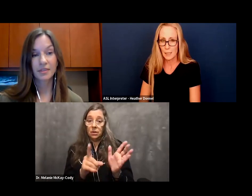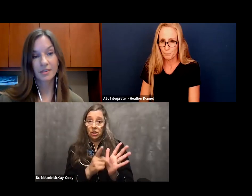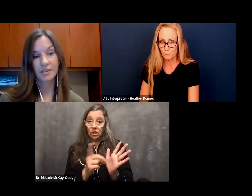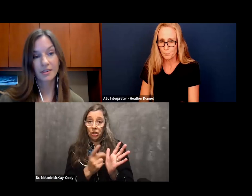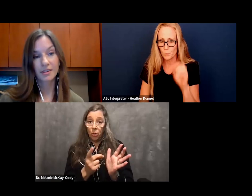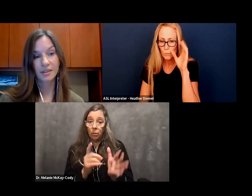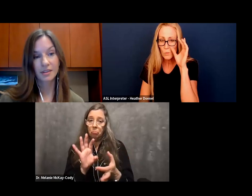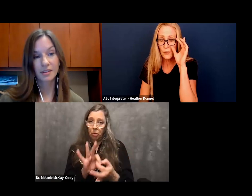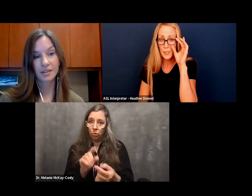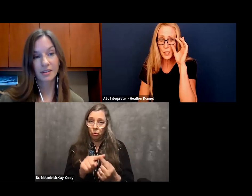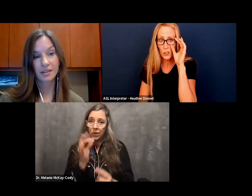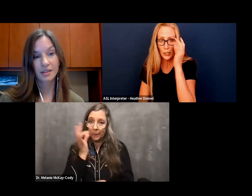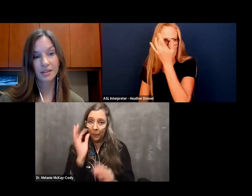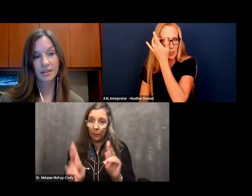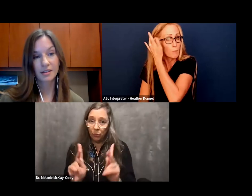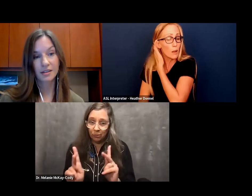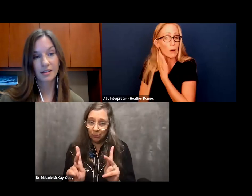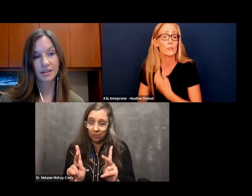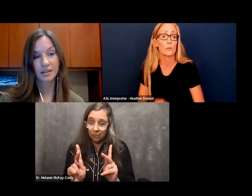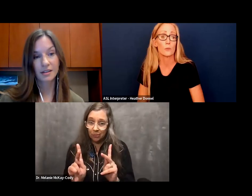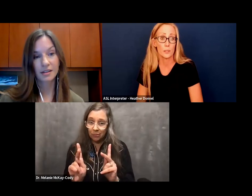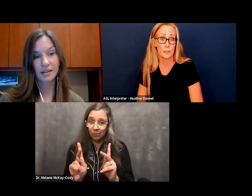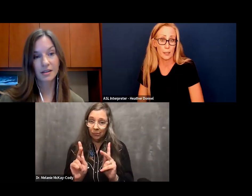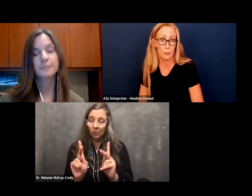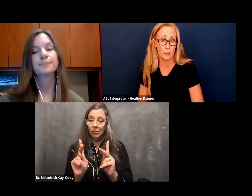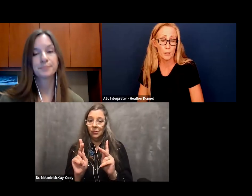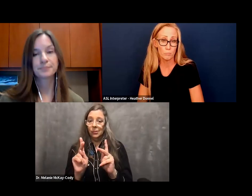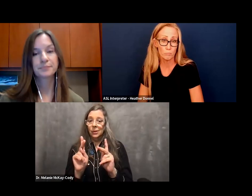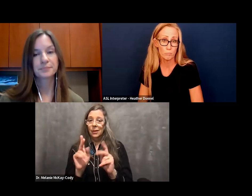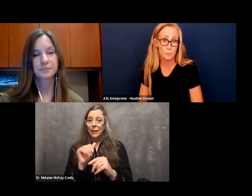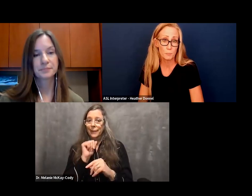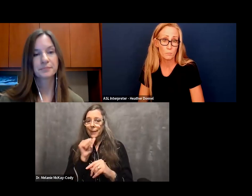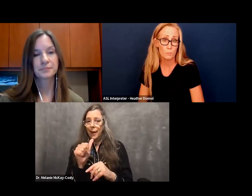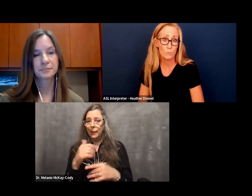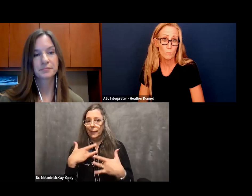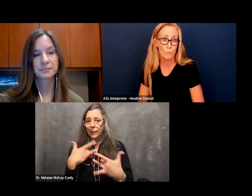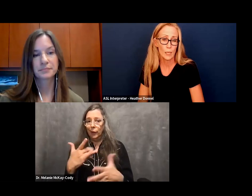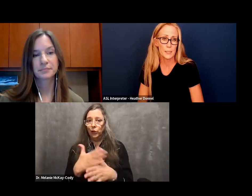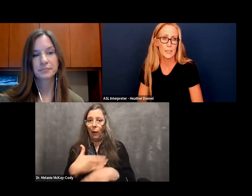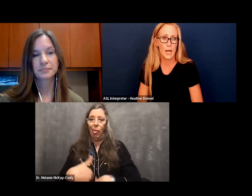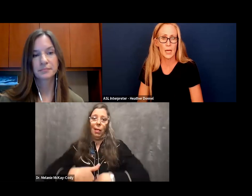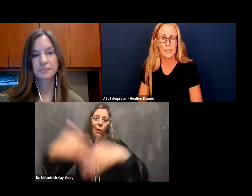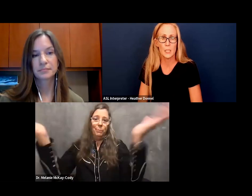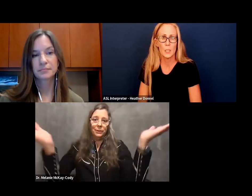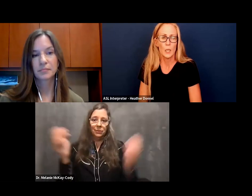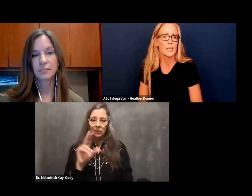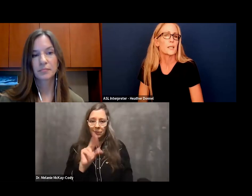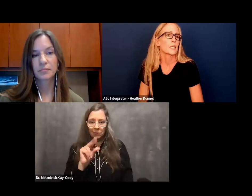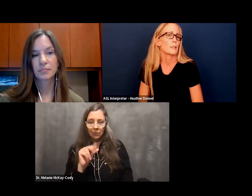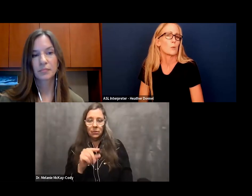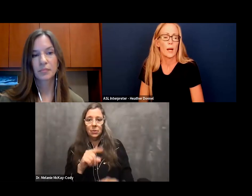But this dictionary belongs to the native people. It's not